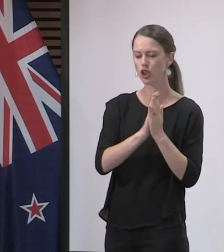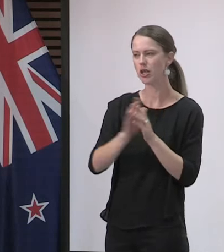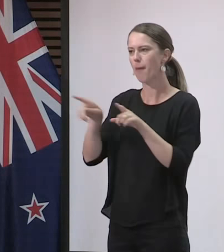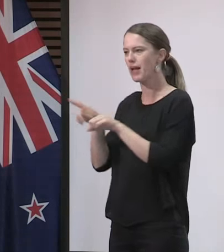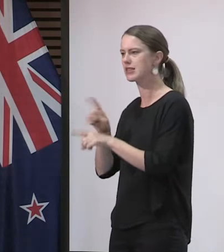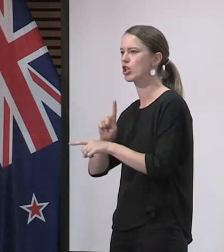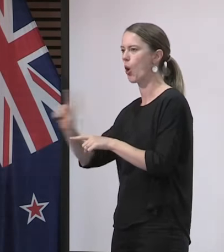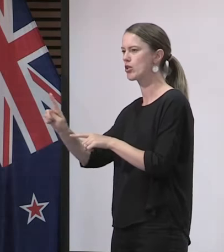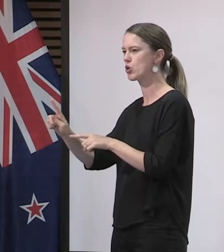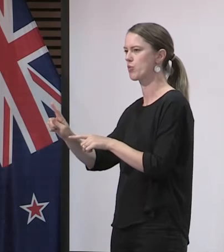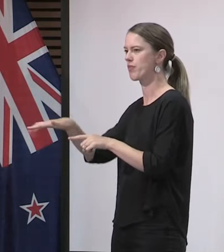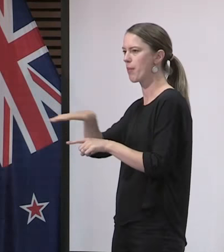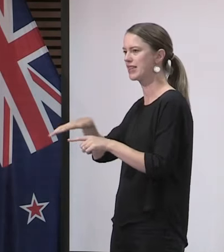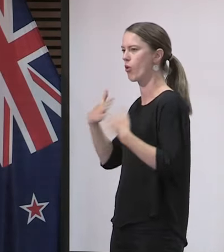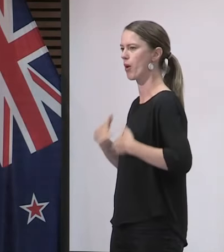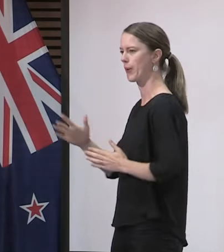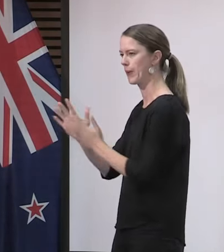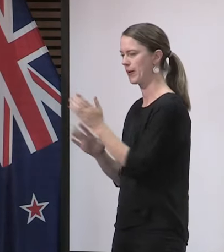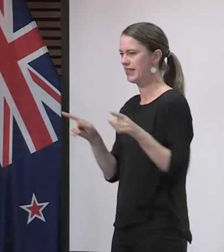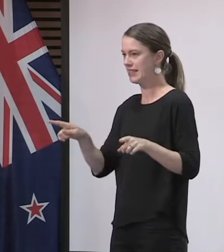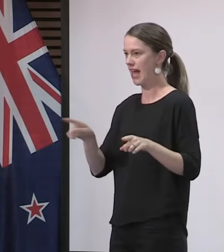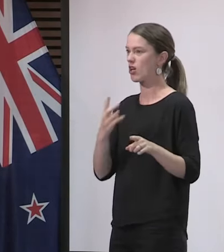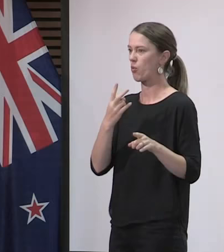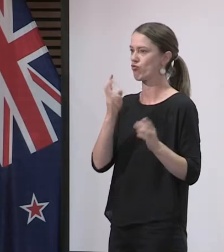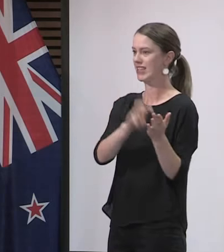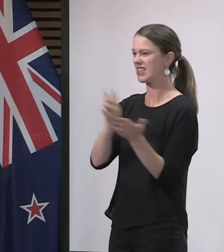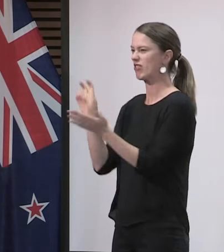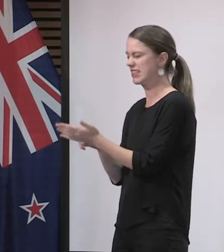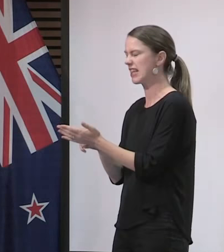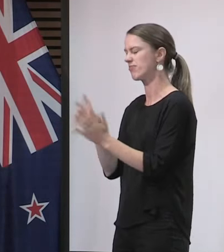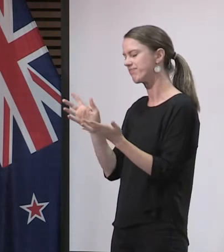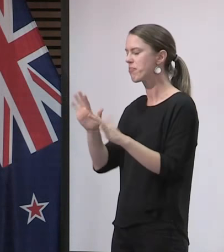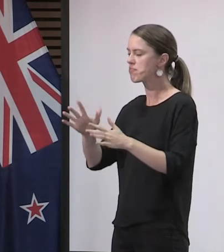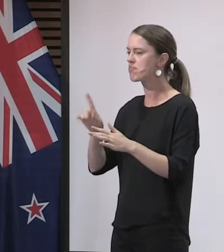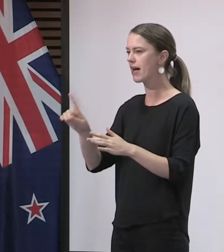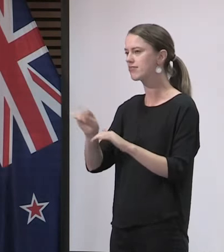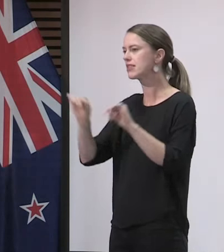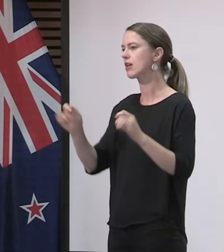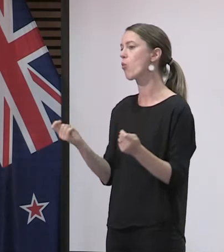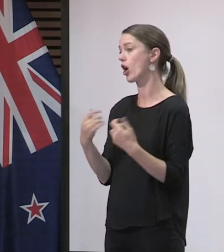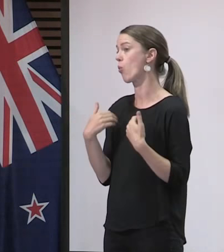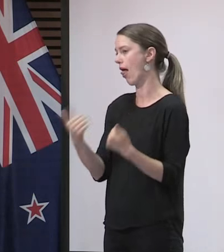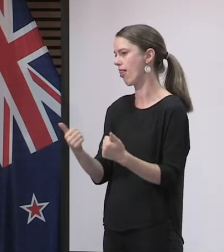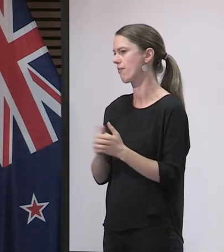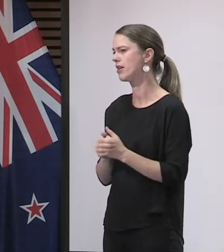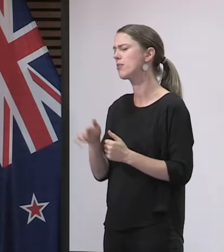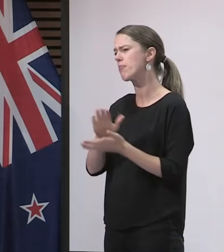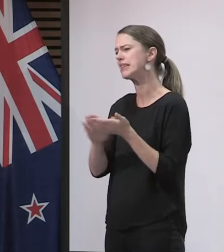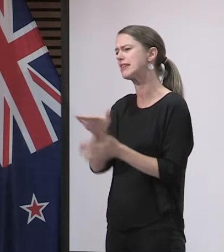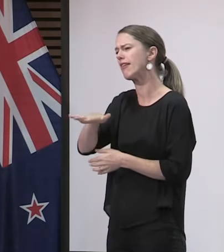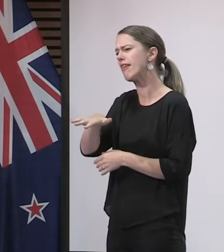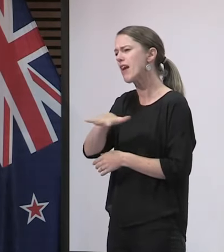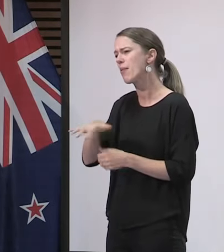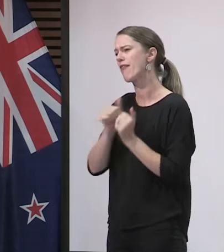also one at a crematorium. But I'm really pleased to see that that system has been working very well and enabling families and friends to